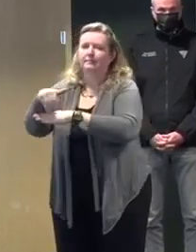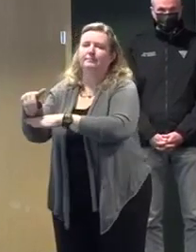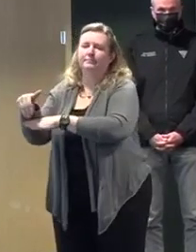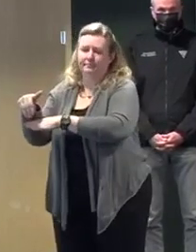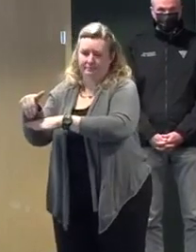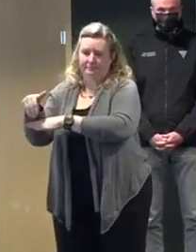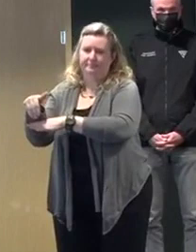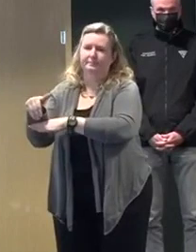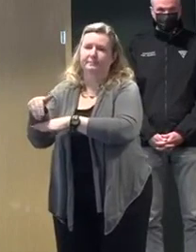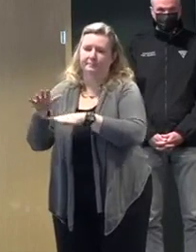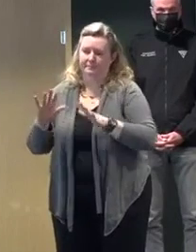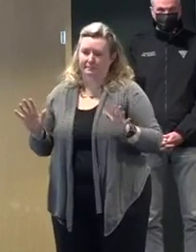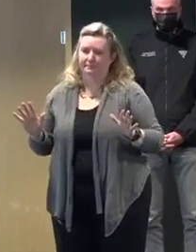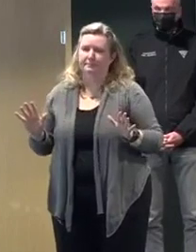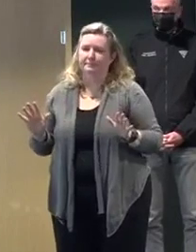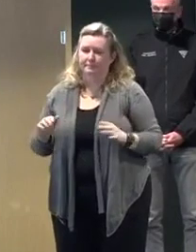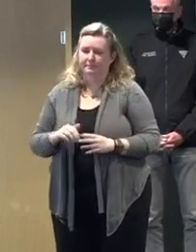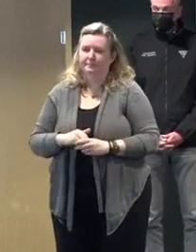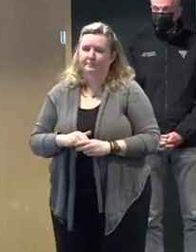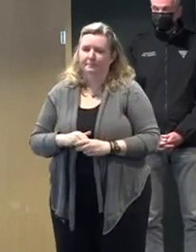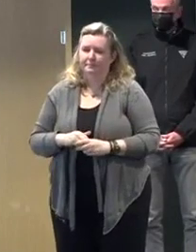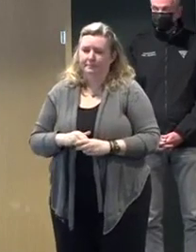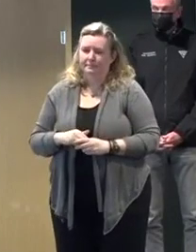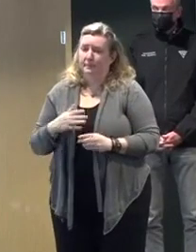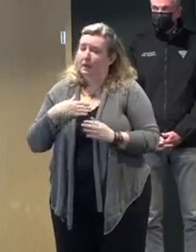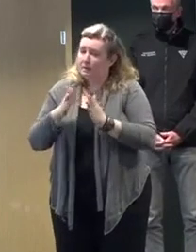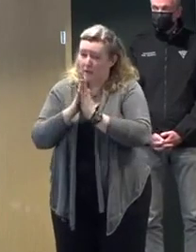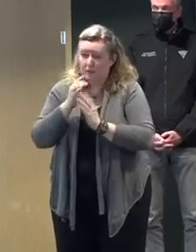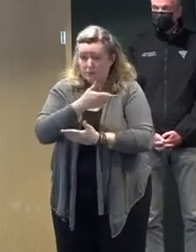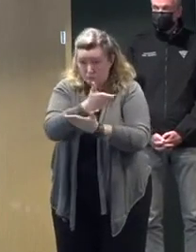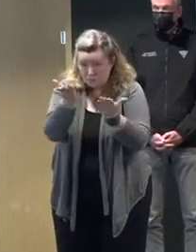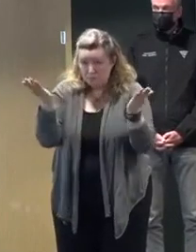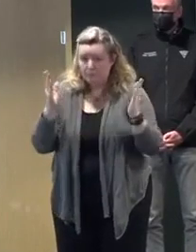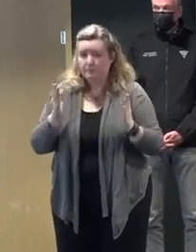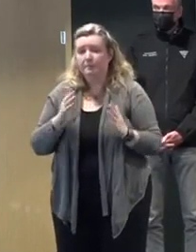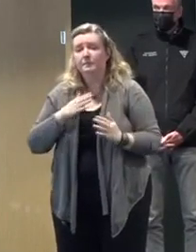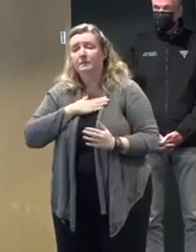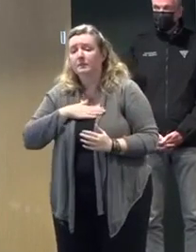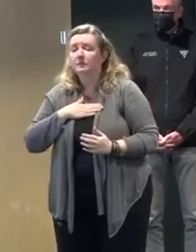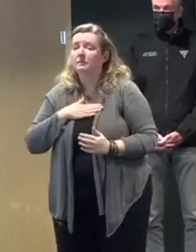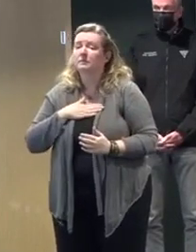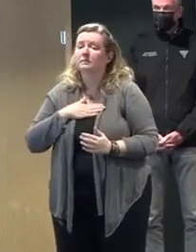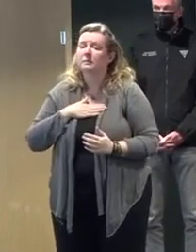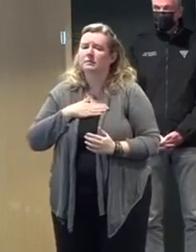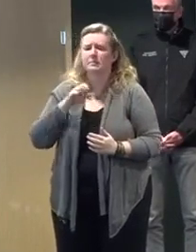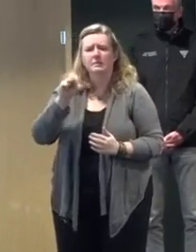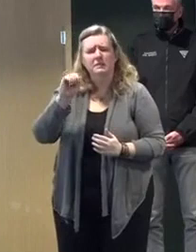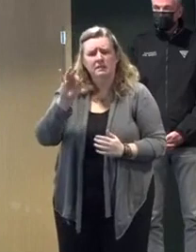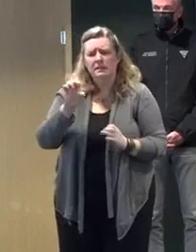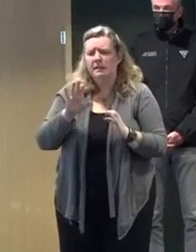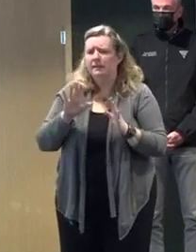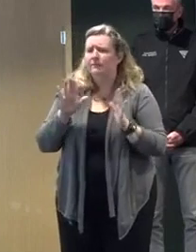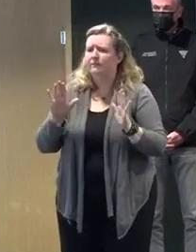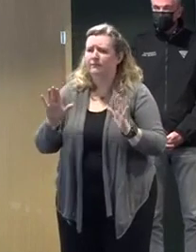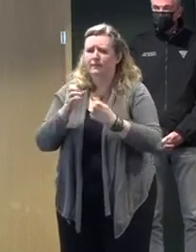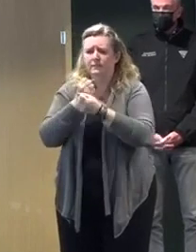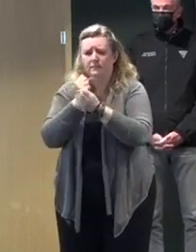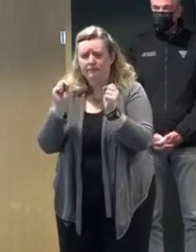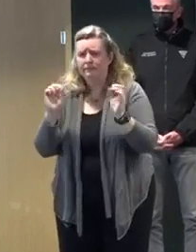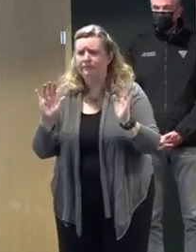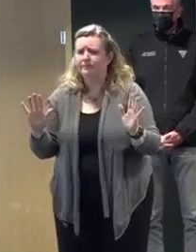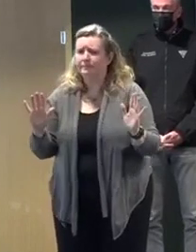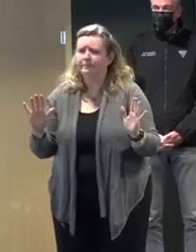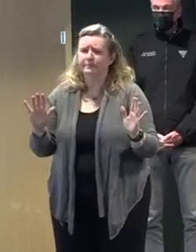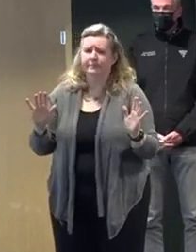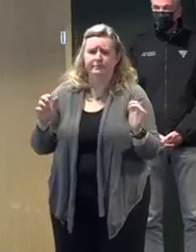So the biggest thing I can ask of all of you is to be safe. We are well prepared to fight this storm at all the transportation agencies in the